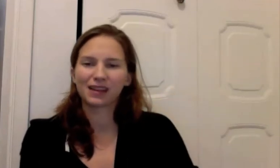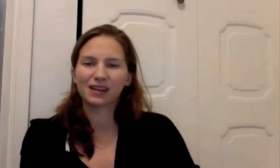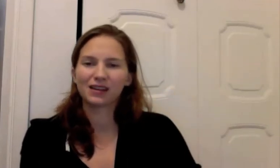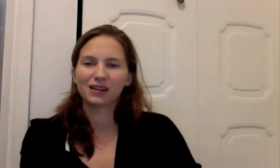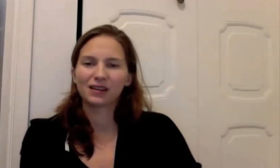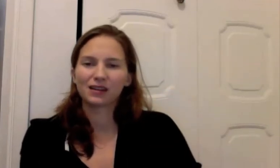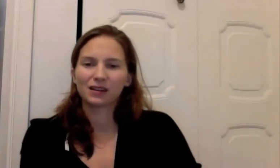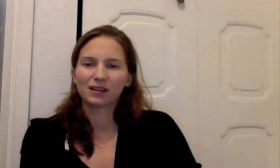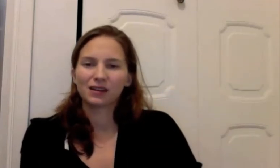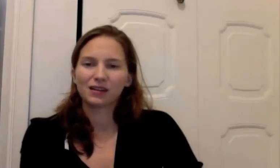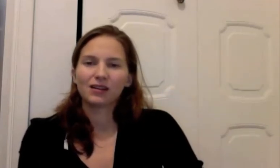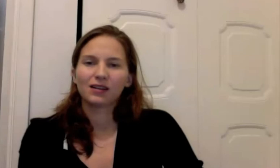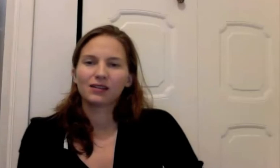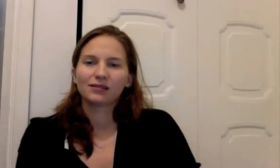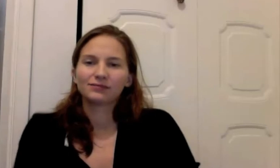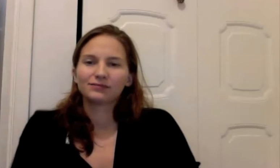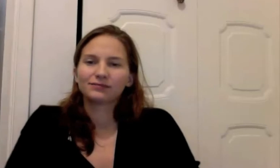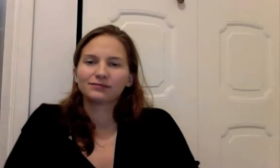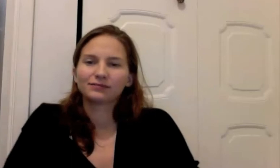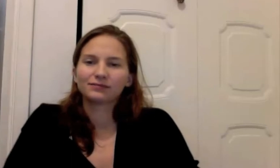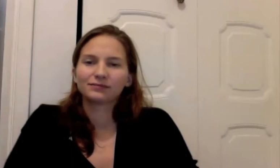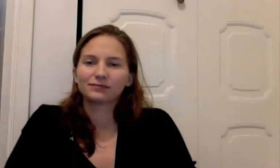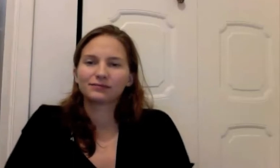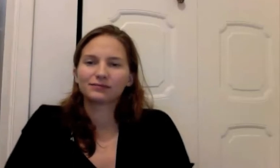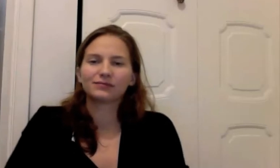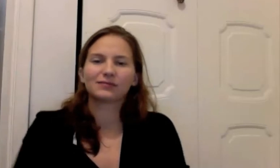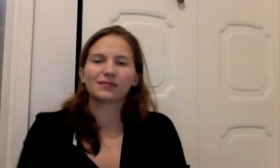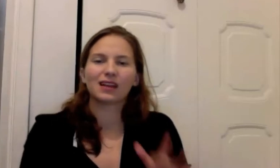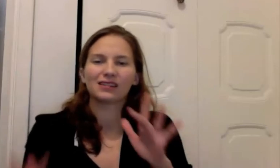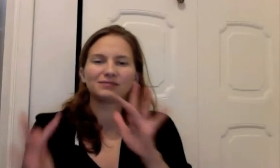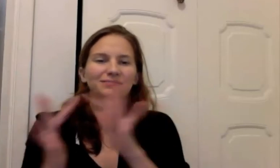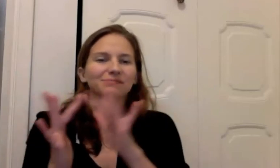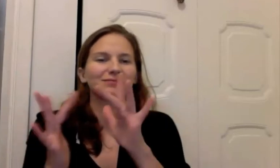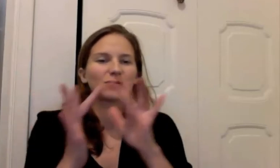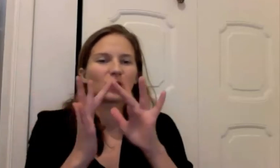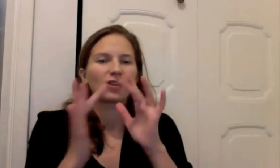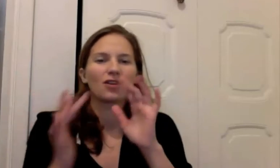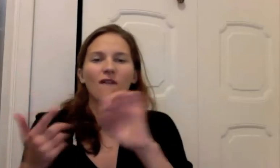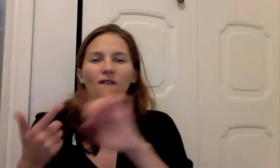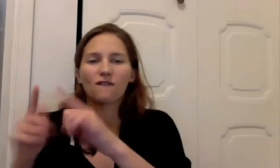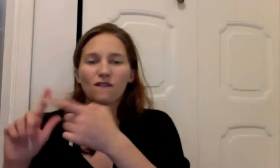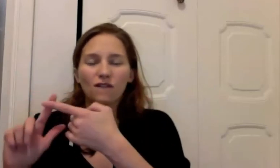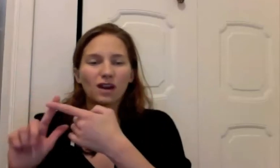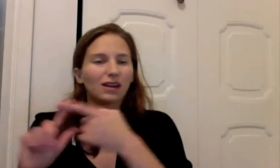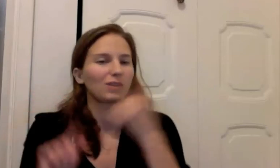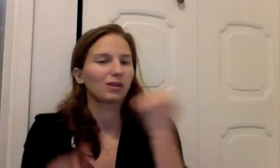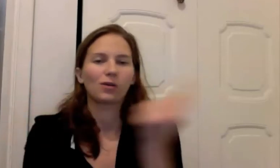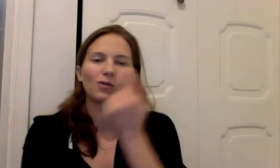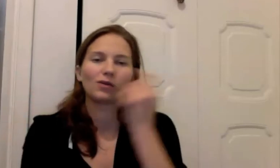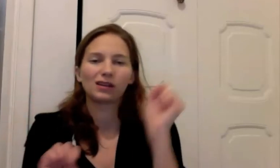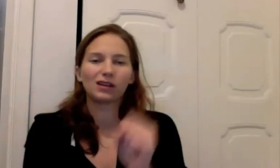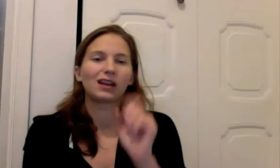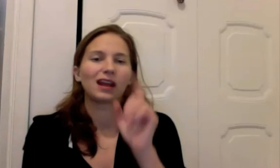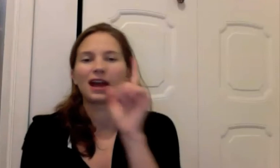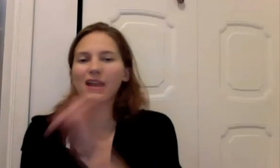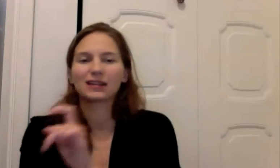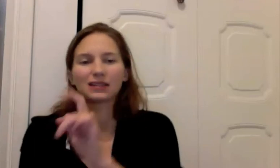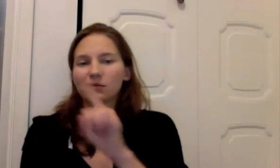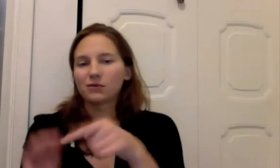old friends Just to ask them How you are Hope it's